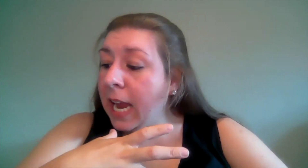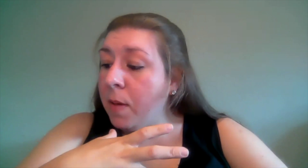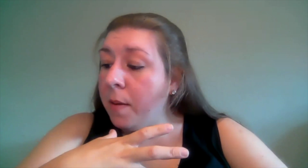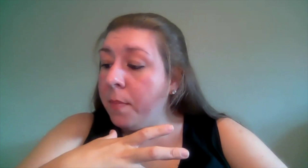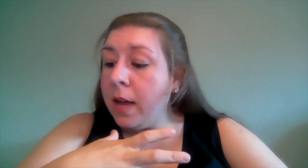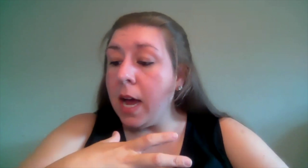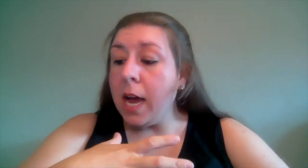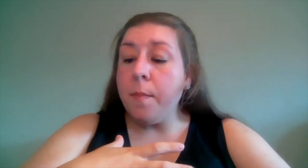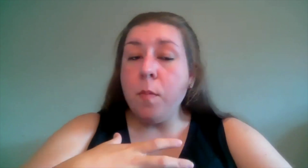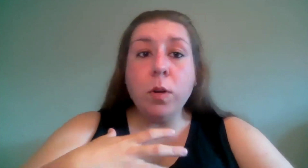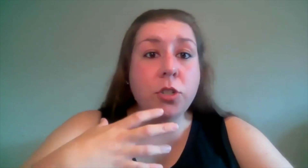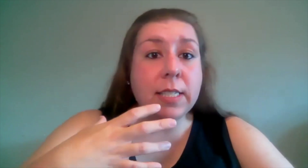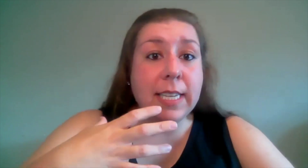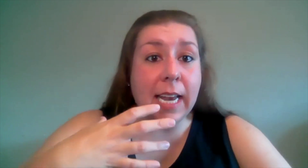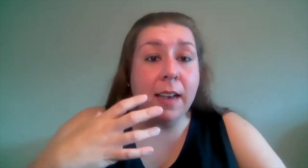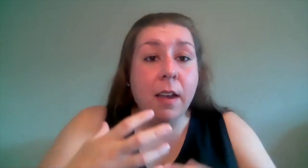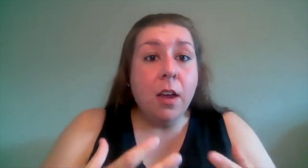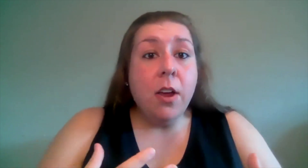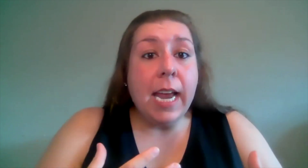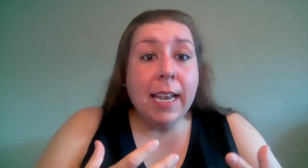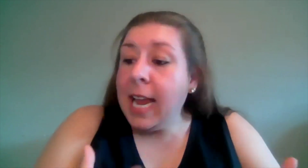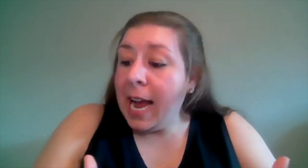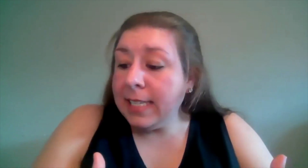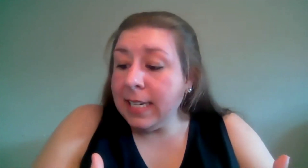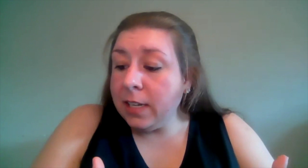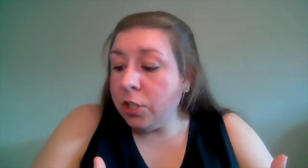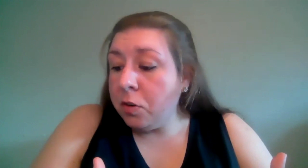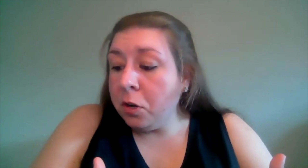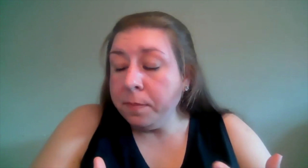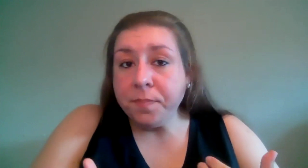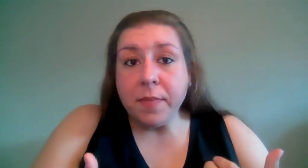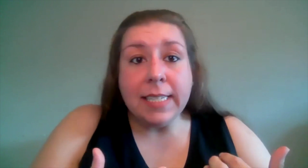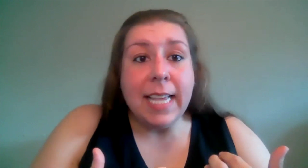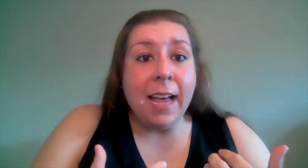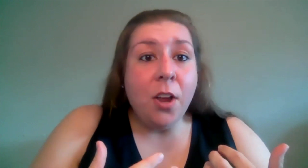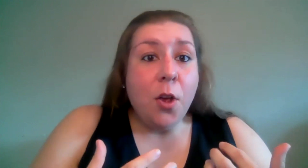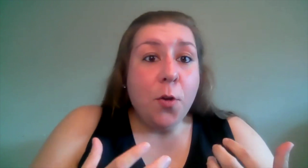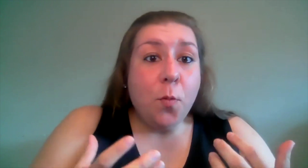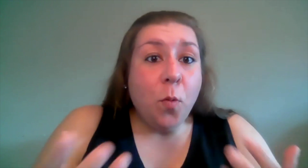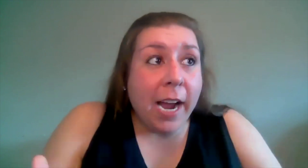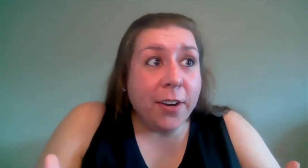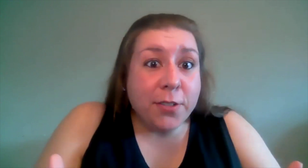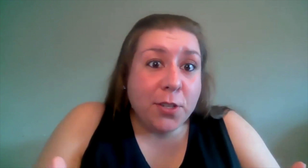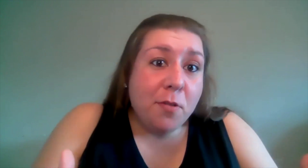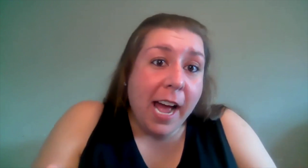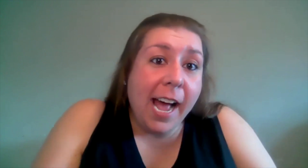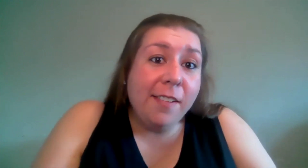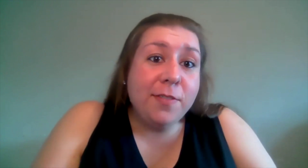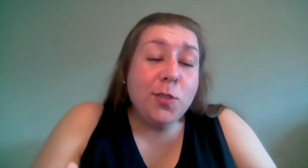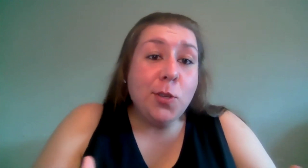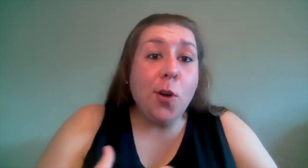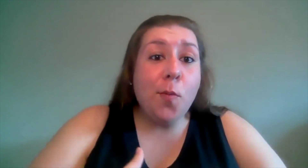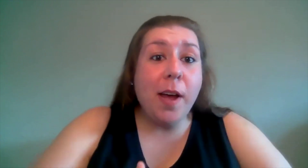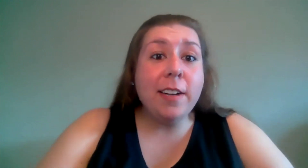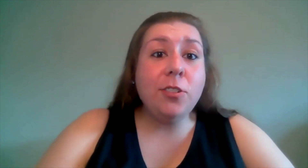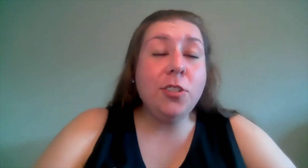came up um was just in in casting in general is that writers you have so much